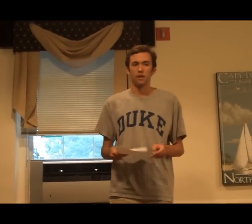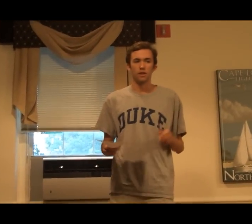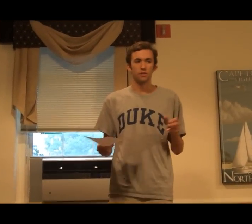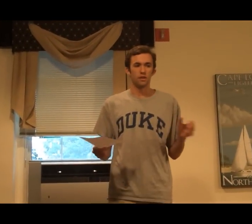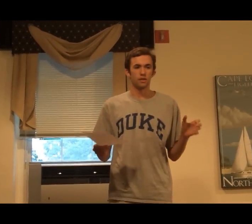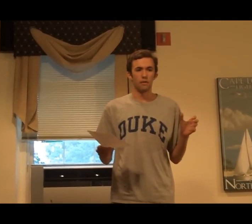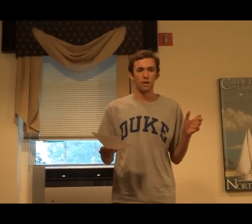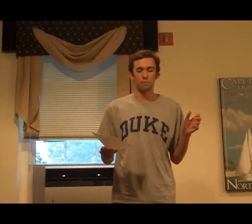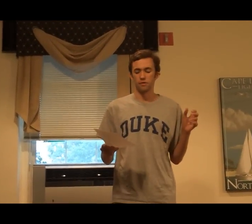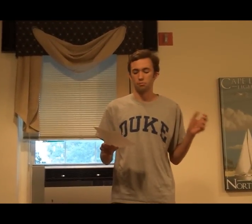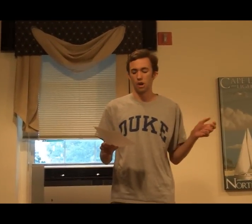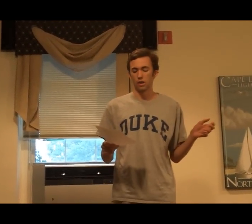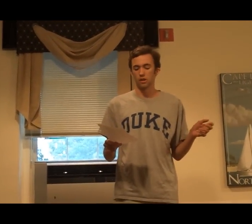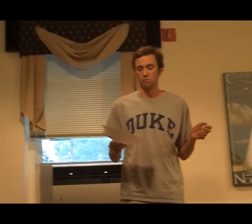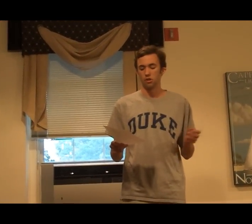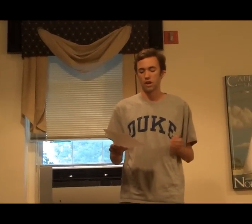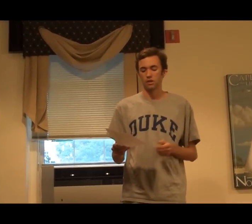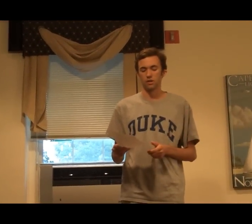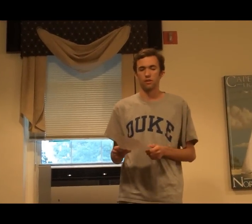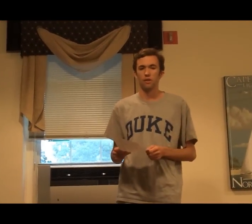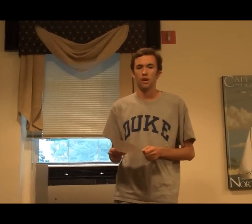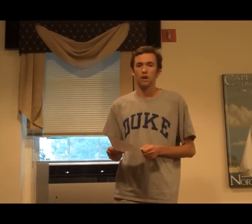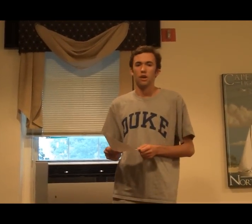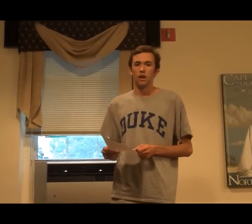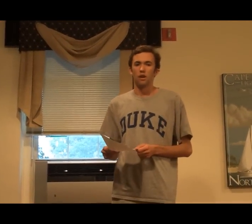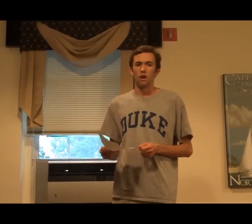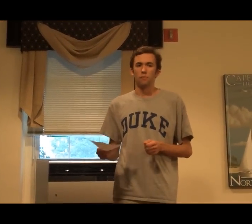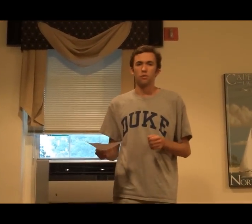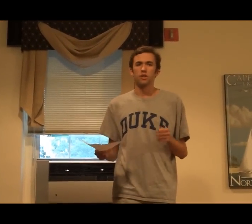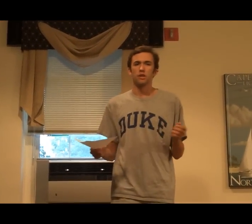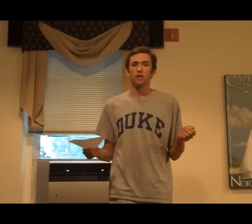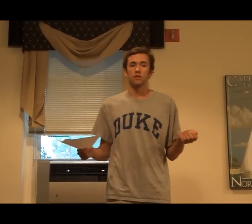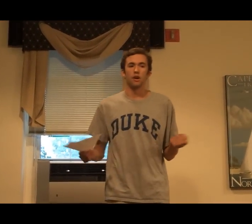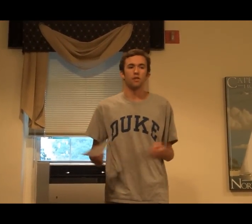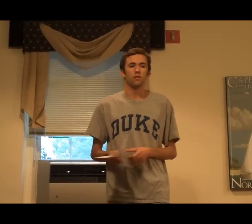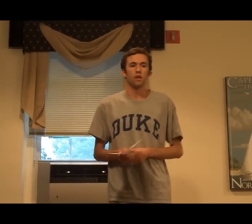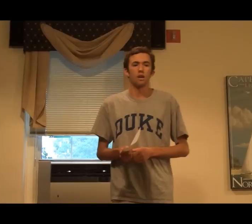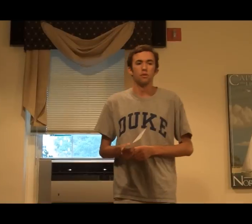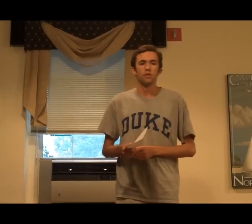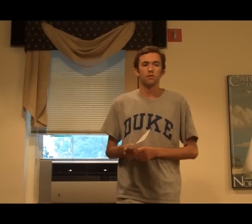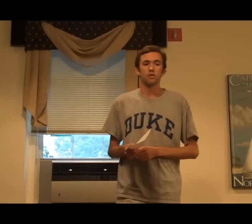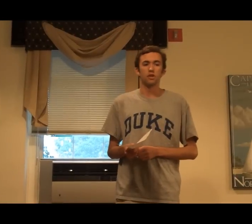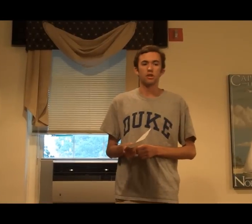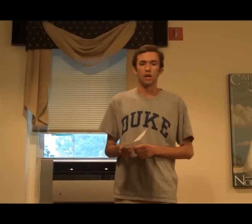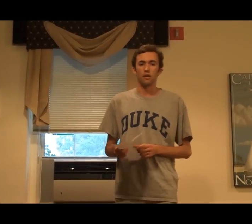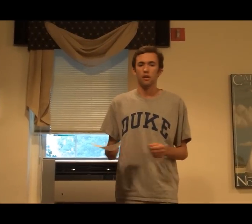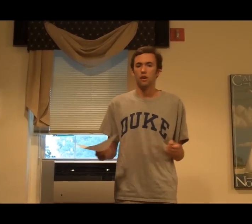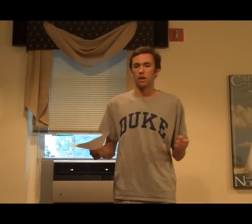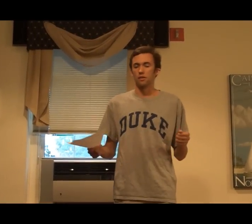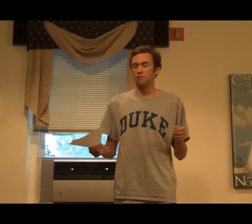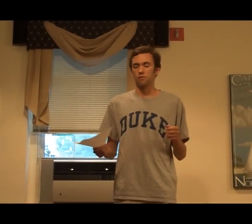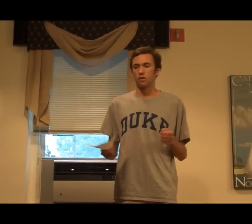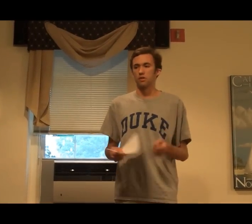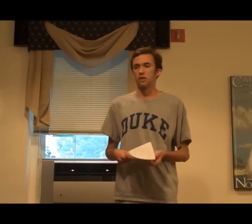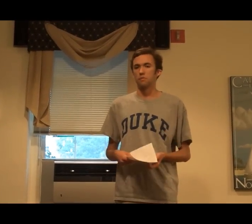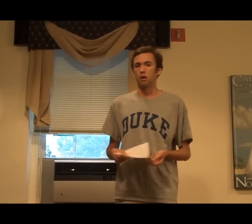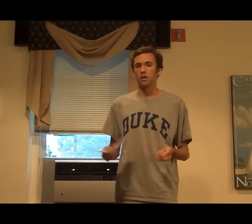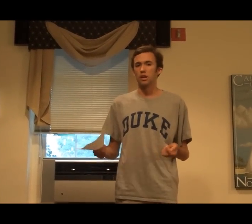It's a type of symbolic communication. Now, we can see this in other animals to a certain extent. Like, for instance, monkeys